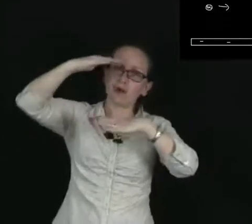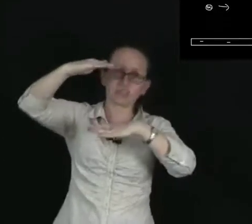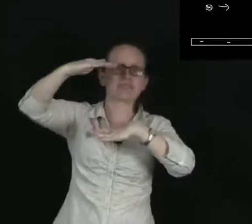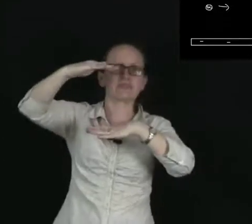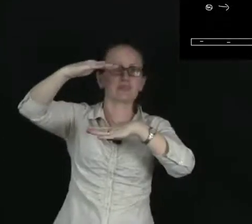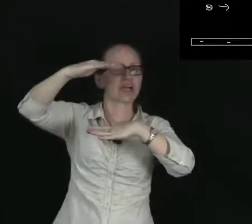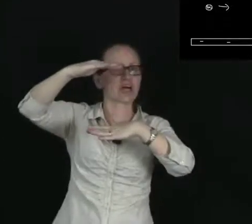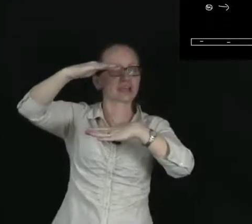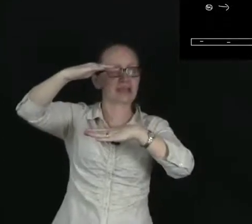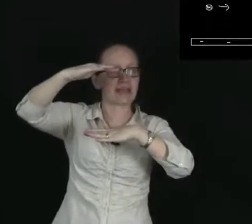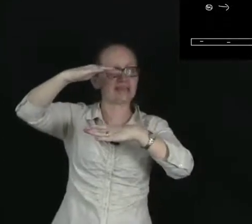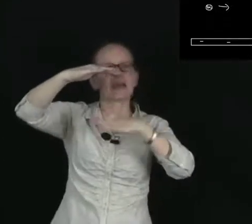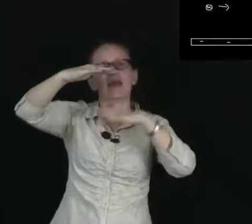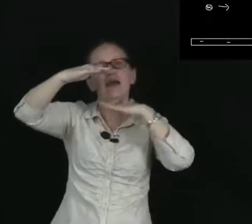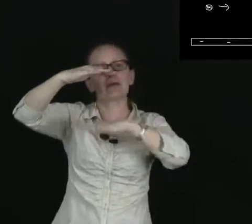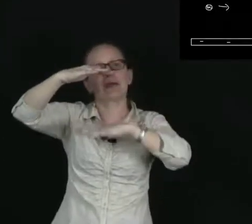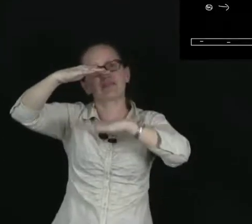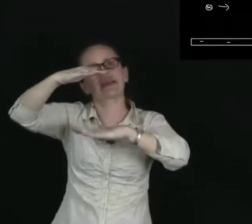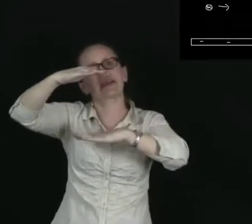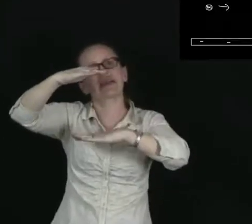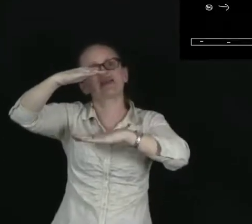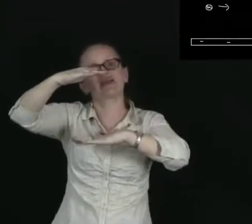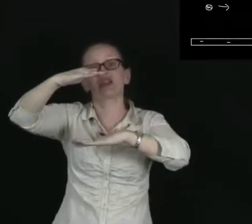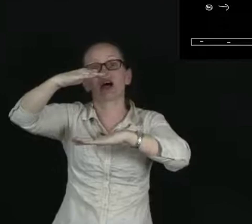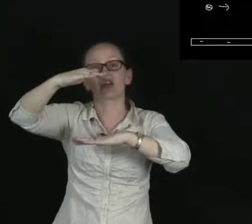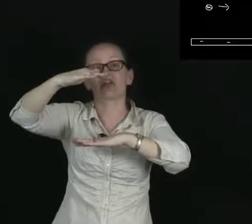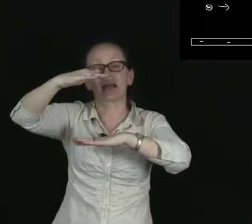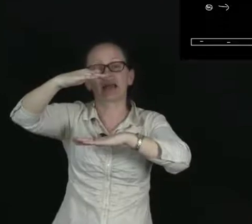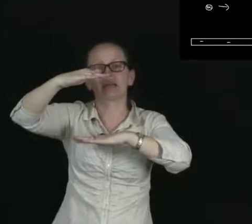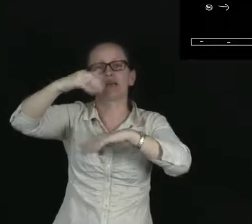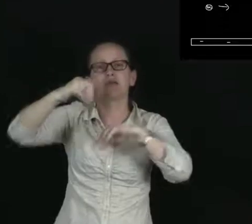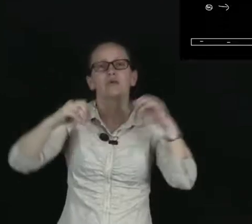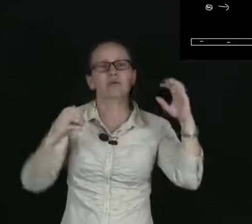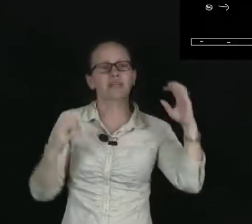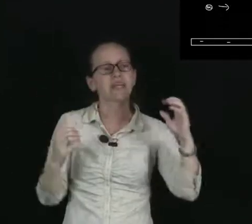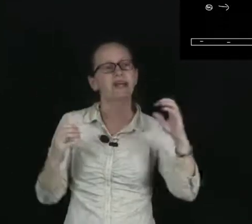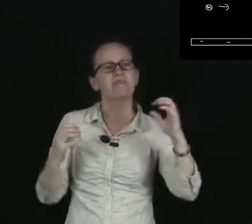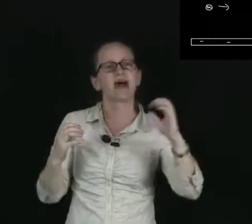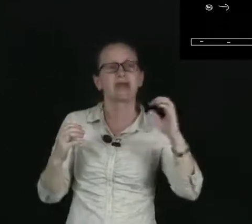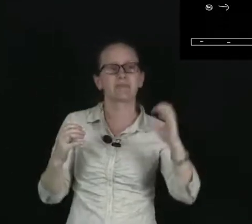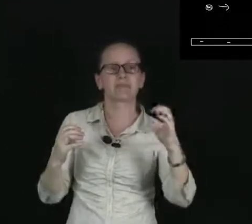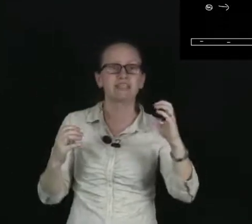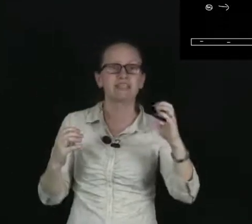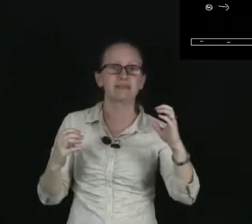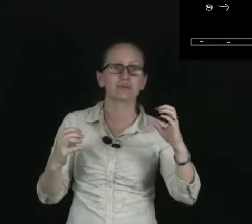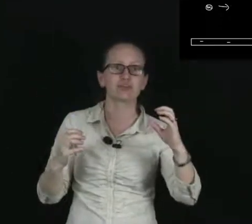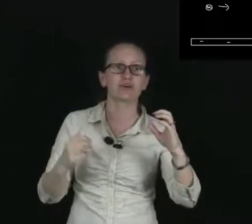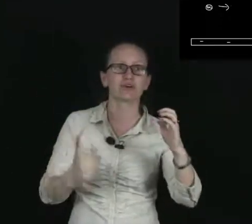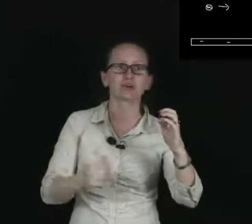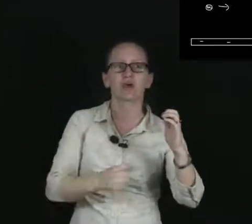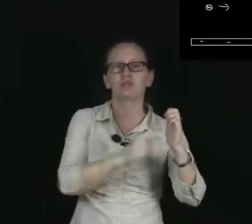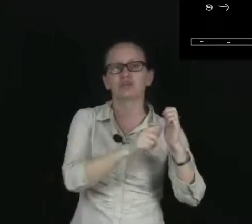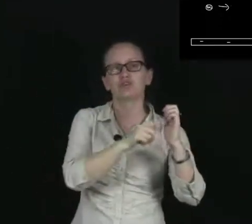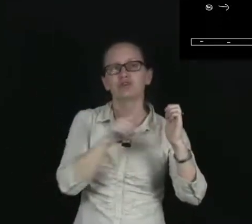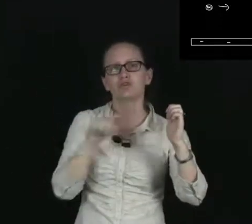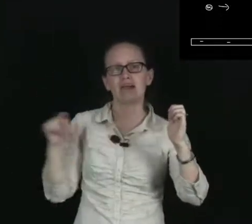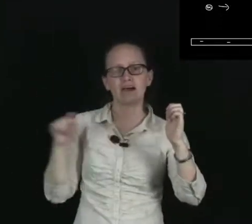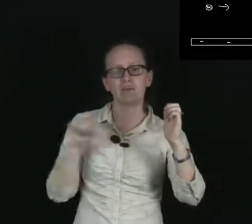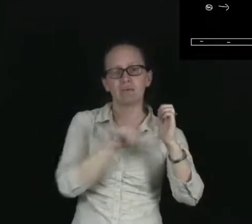positively charged plate, and we have a negatively charged plate. We then have our americium source, which shoots alpha